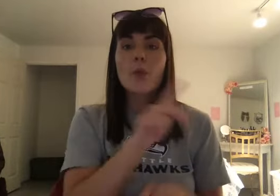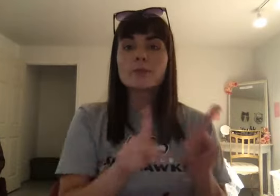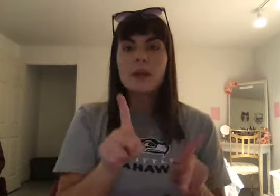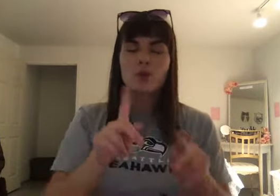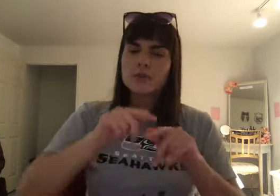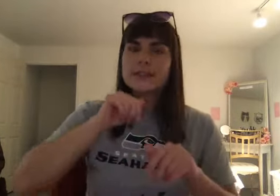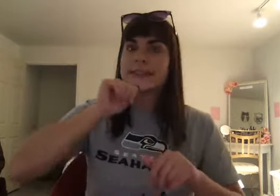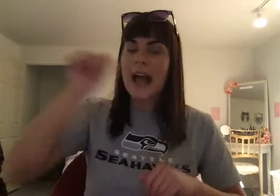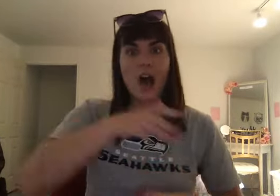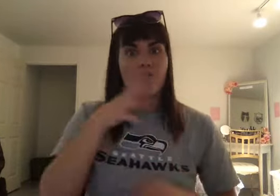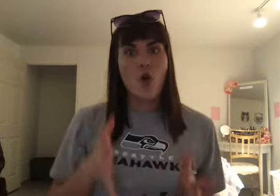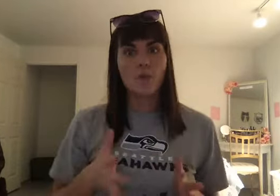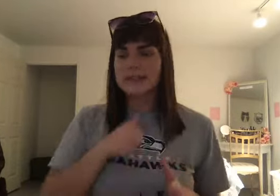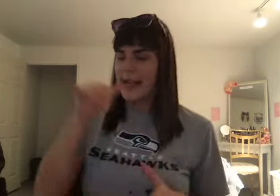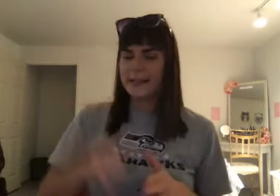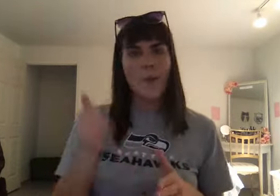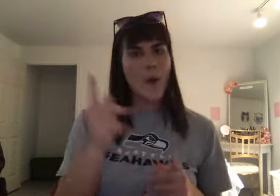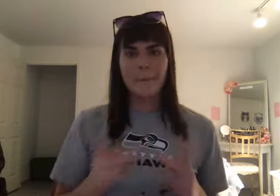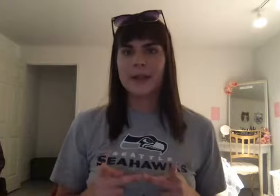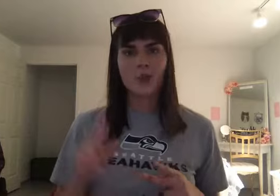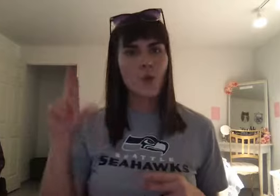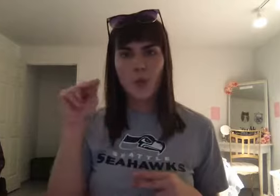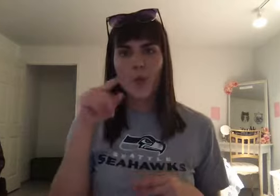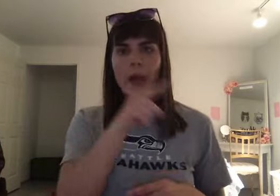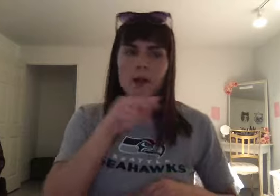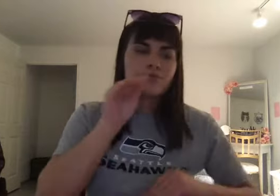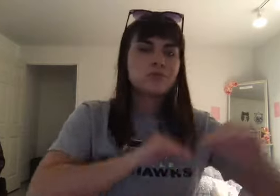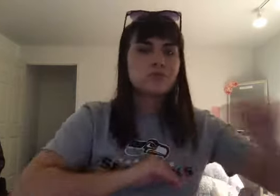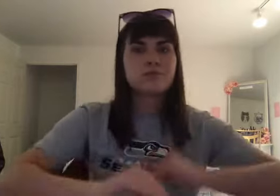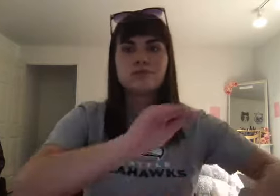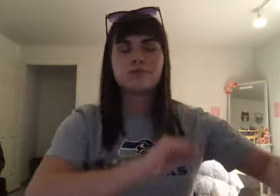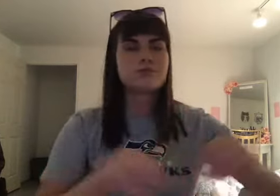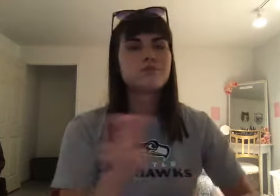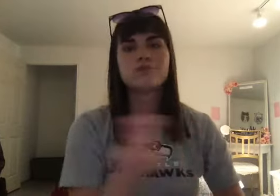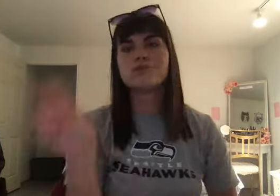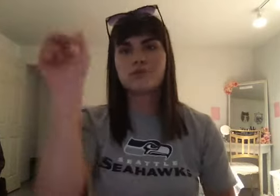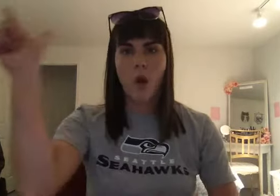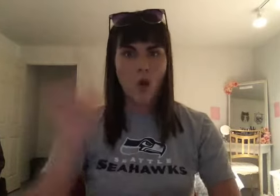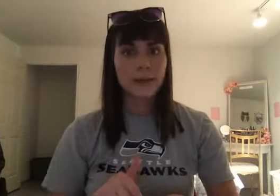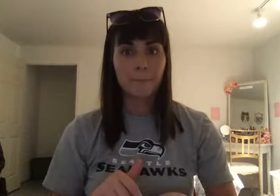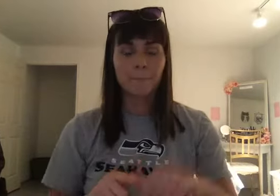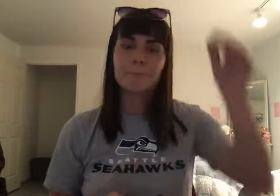Farmers. did. Not. Create. Permanent. Dwellings. Now. As the Babylonian. Empire.